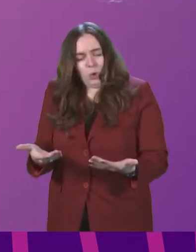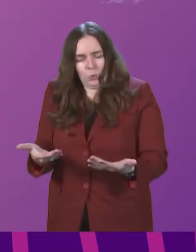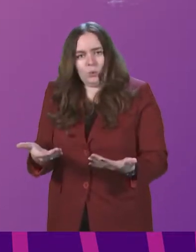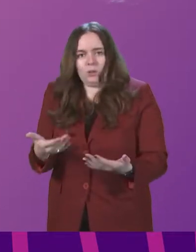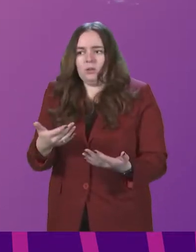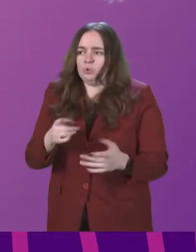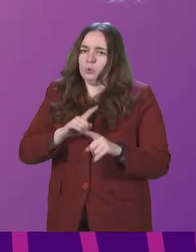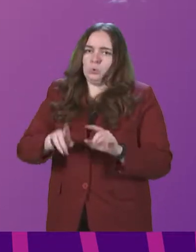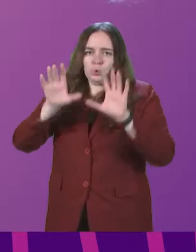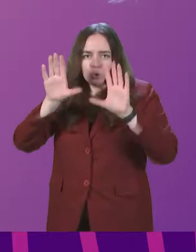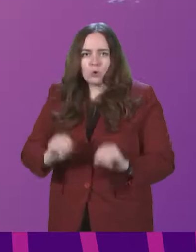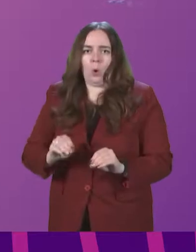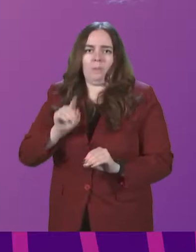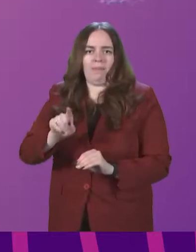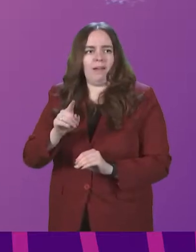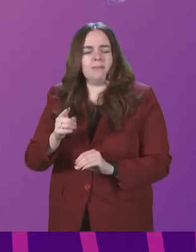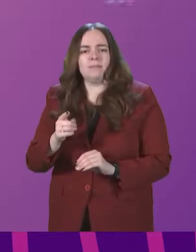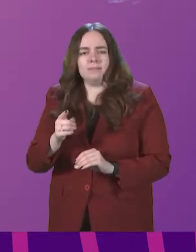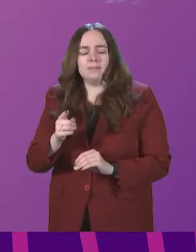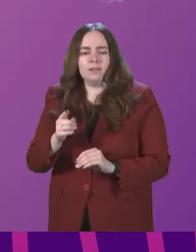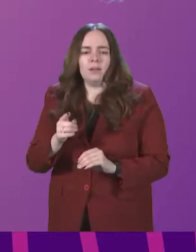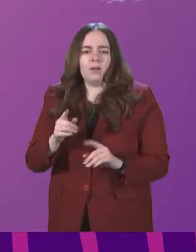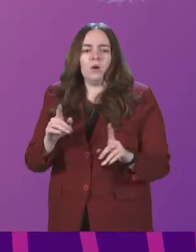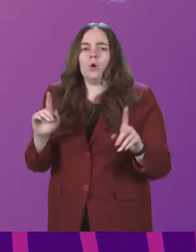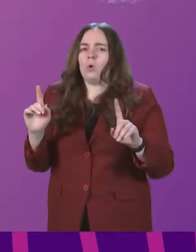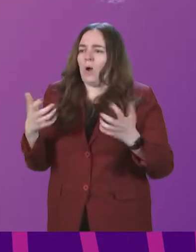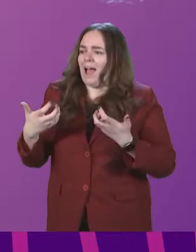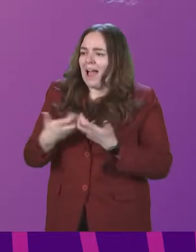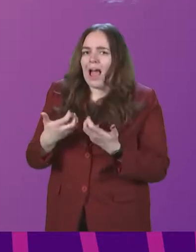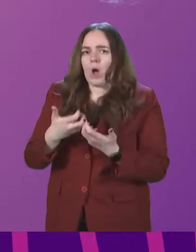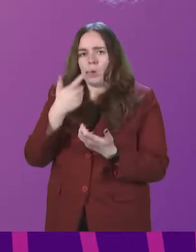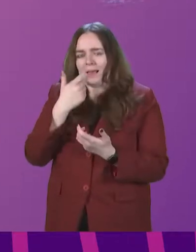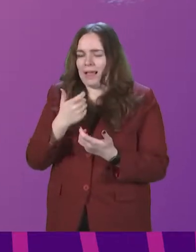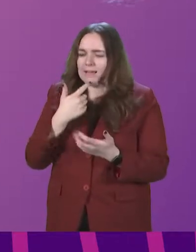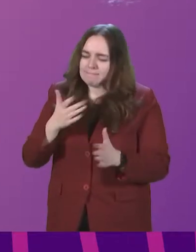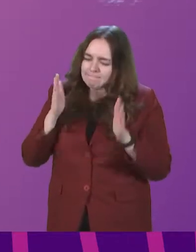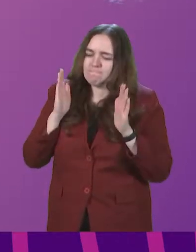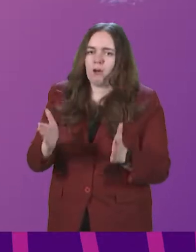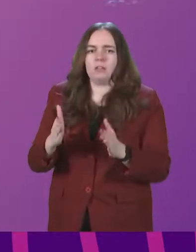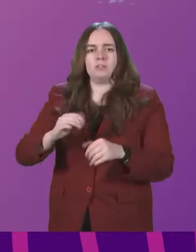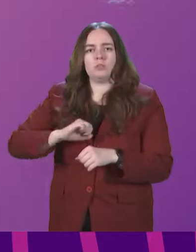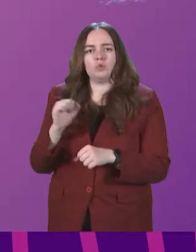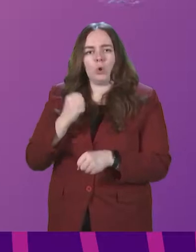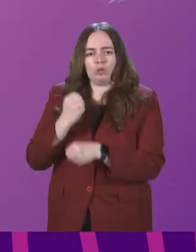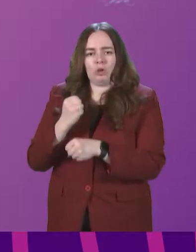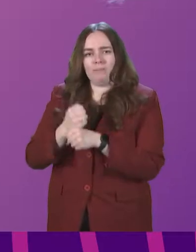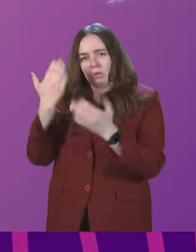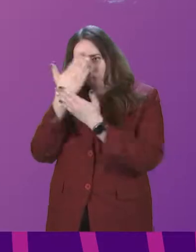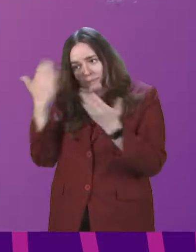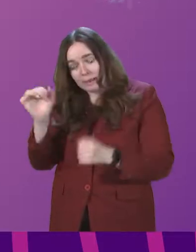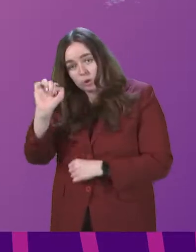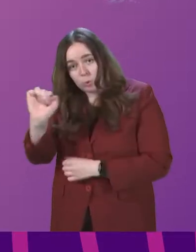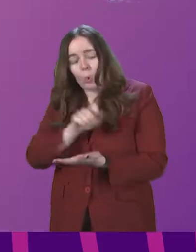end this contempt? And what can be done to insist that the Scottish Government respect your good office